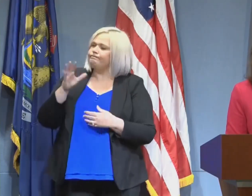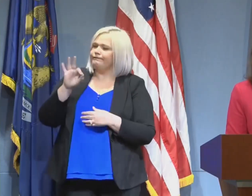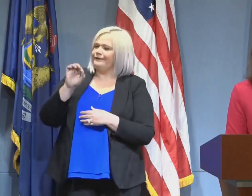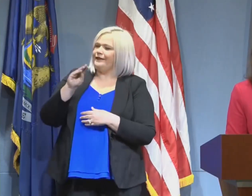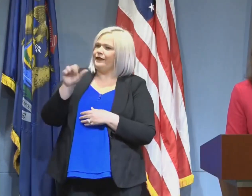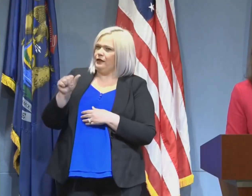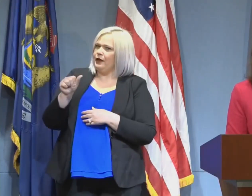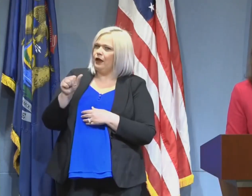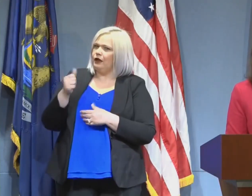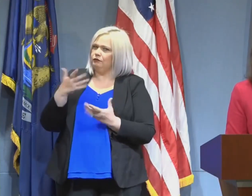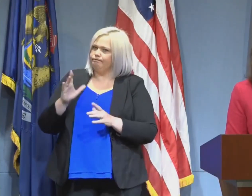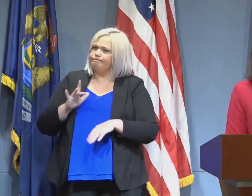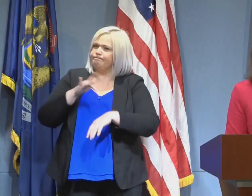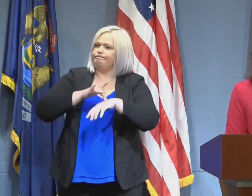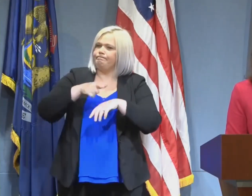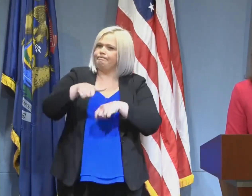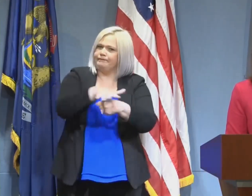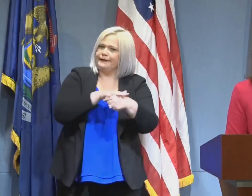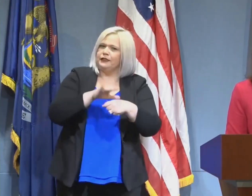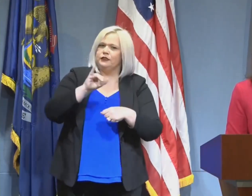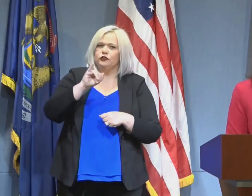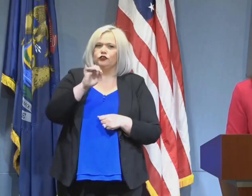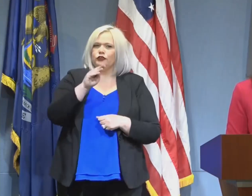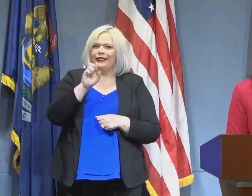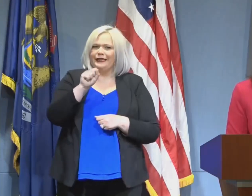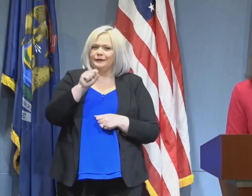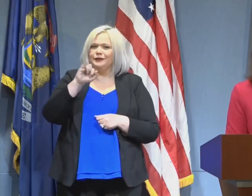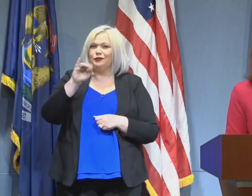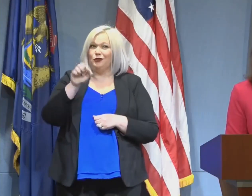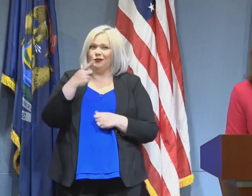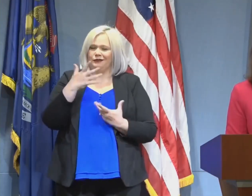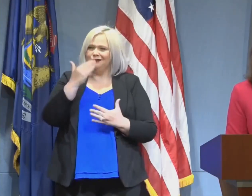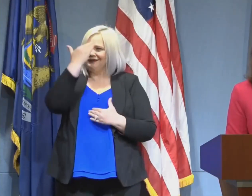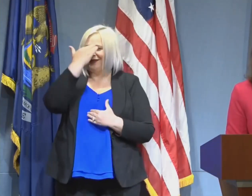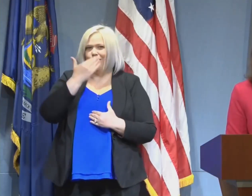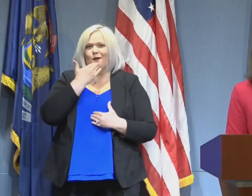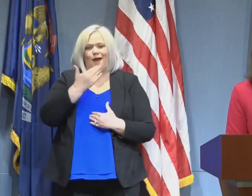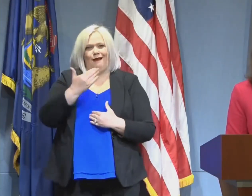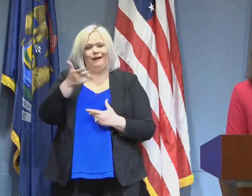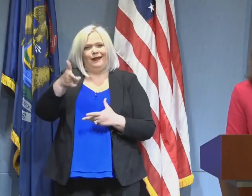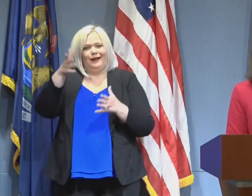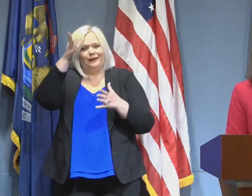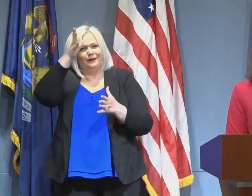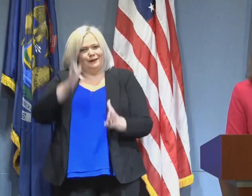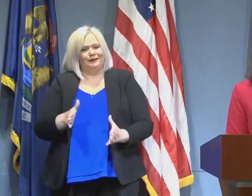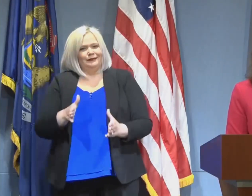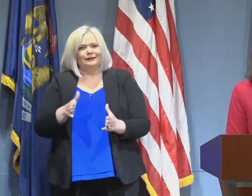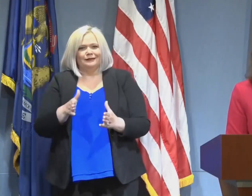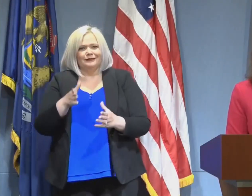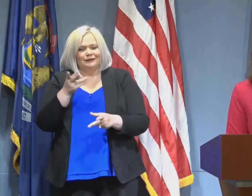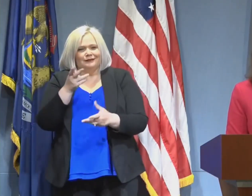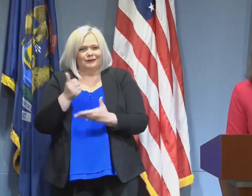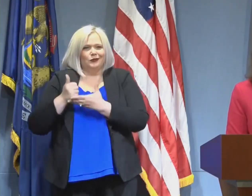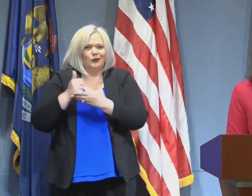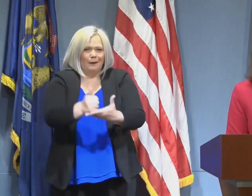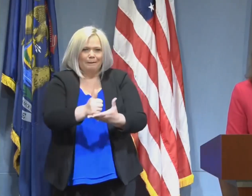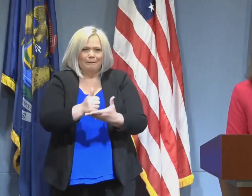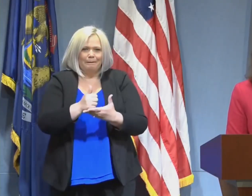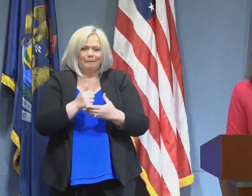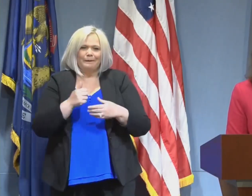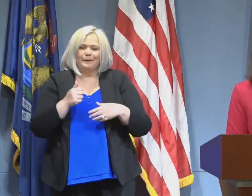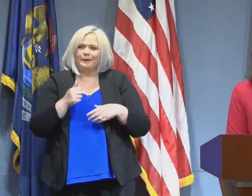James Joseph, has been someone who we've gotten to know very well over the last 10 weeks and so they've been really helpful and he said he will,